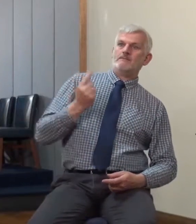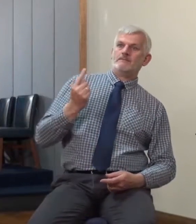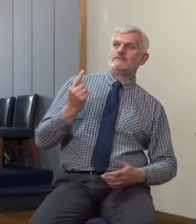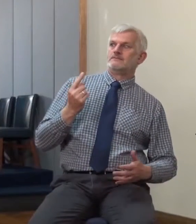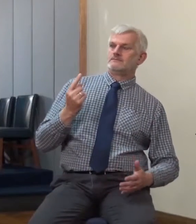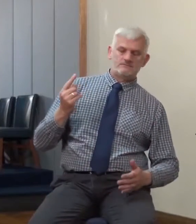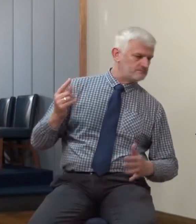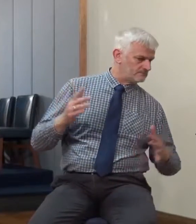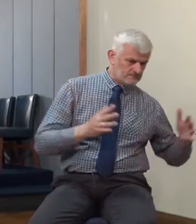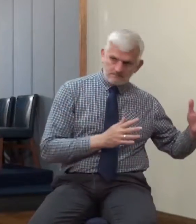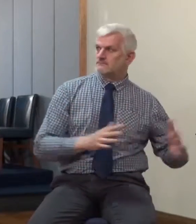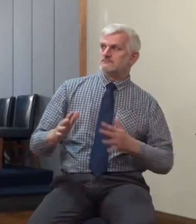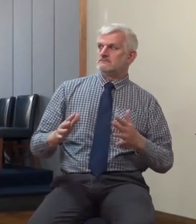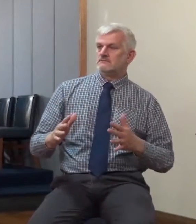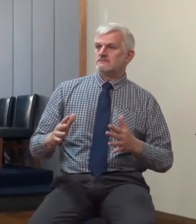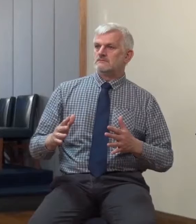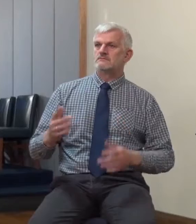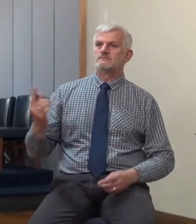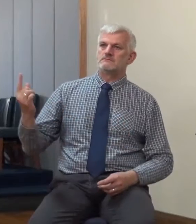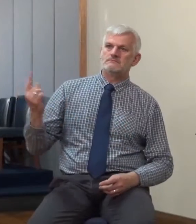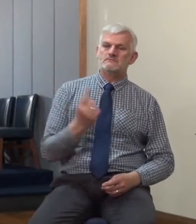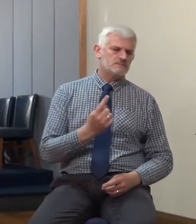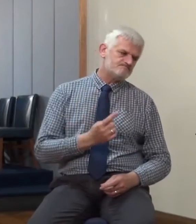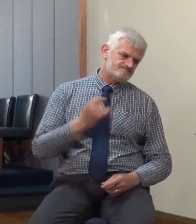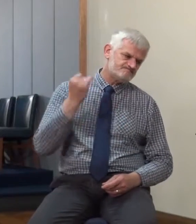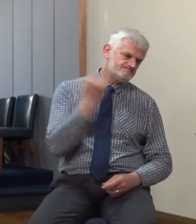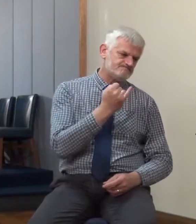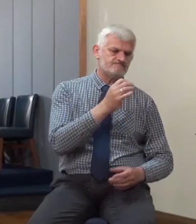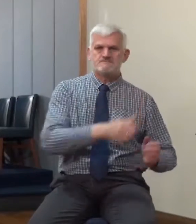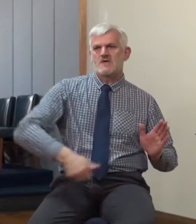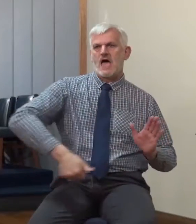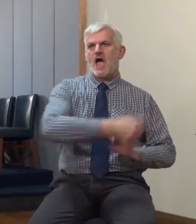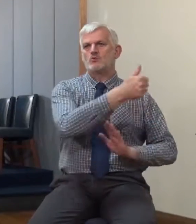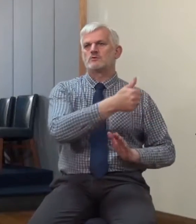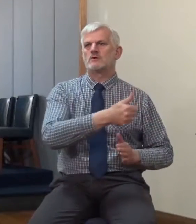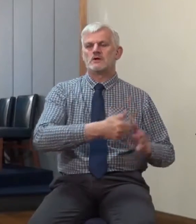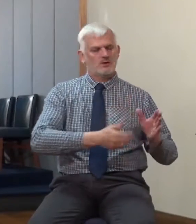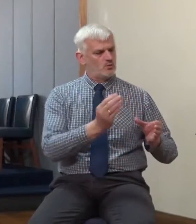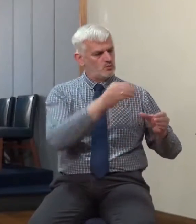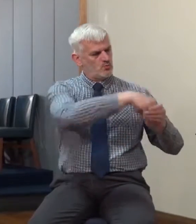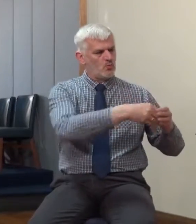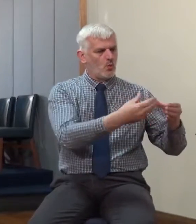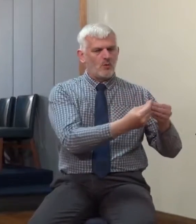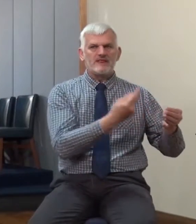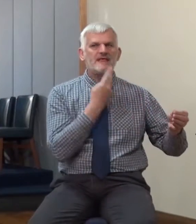aware of, and shall cut him asunder, and appoint him his portion with the hypocrites. There shall be